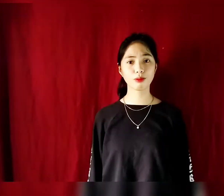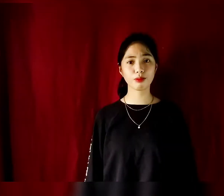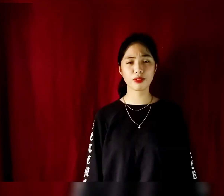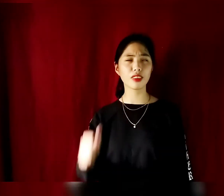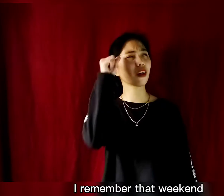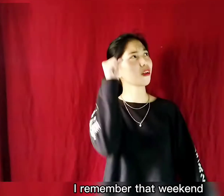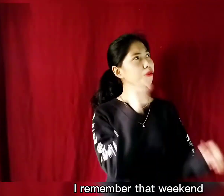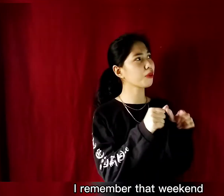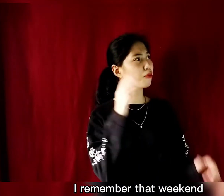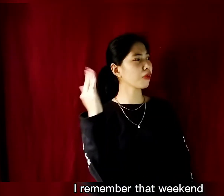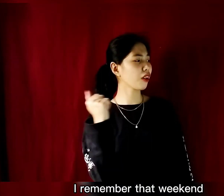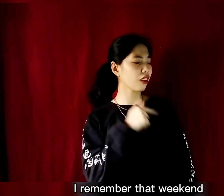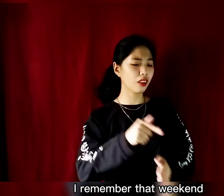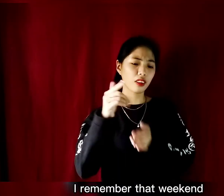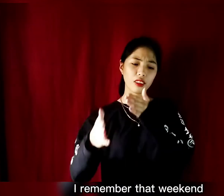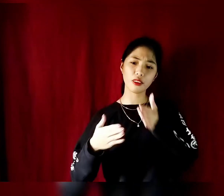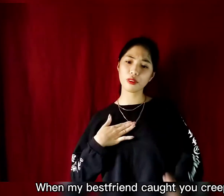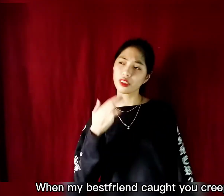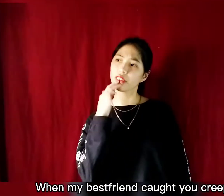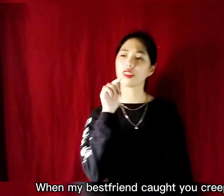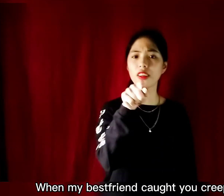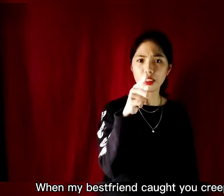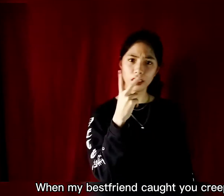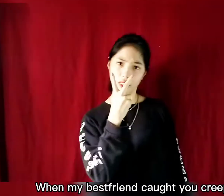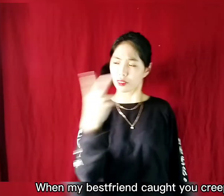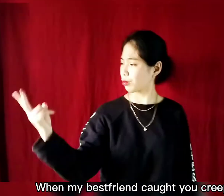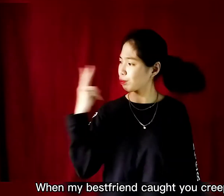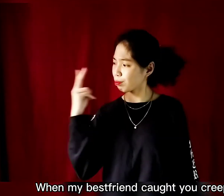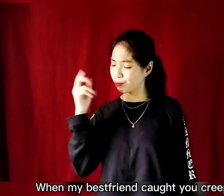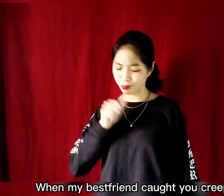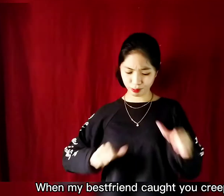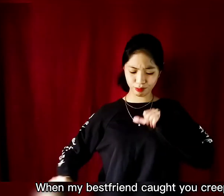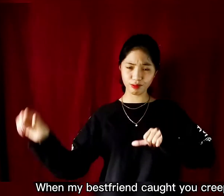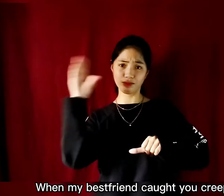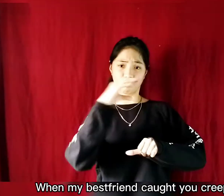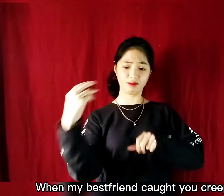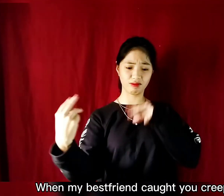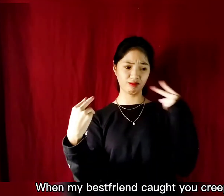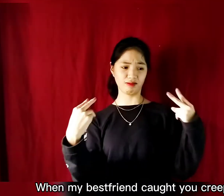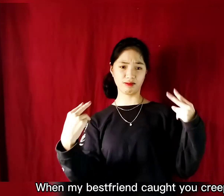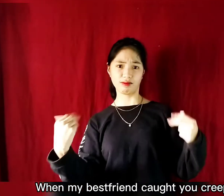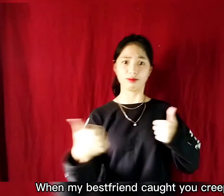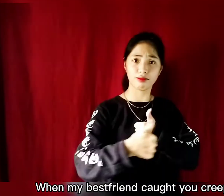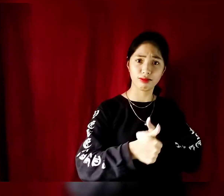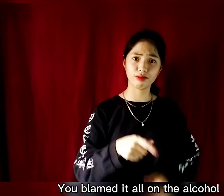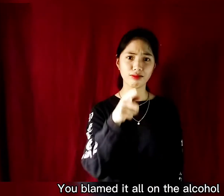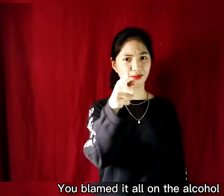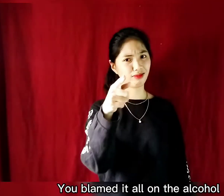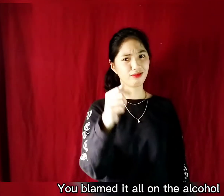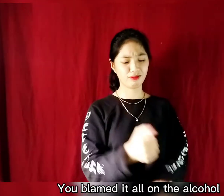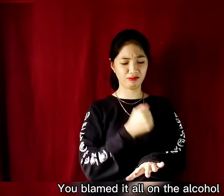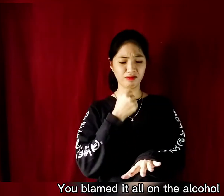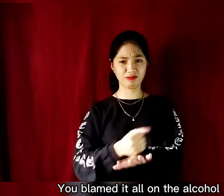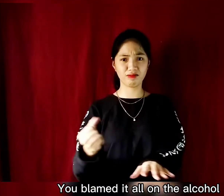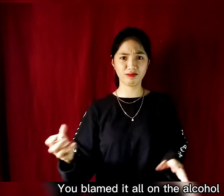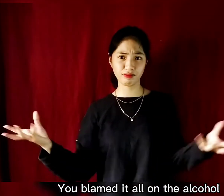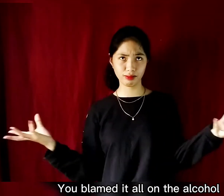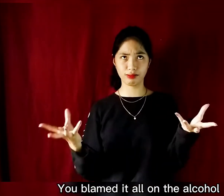I remember that weekend When my best friend caught you creeping You blamed it all on the